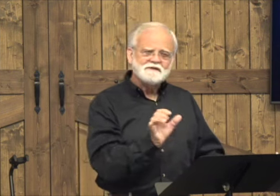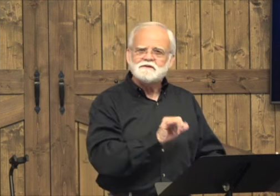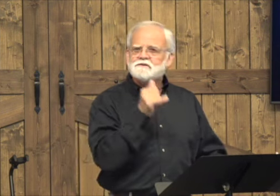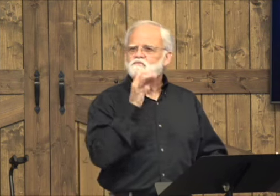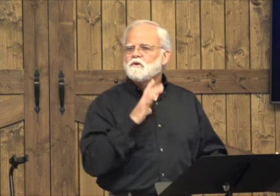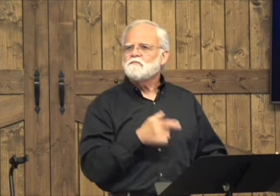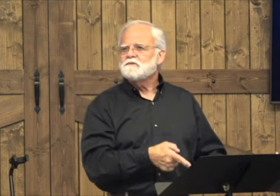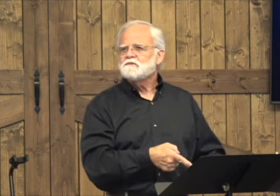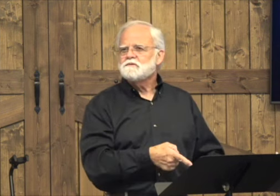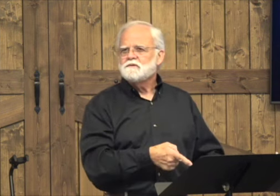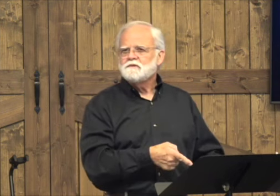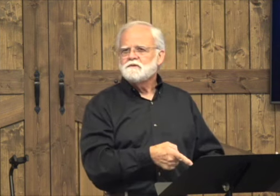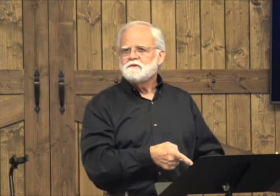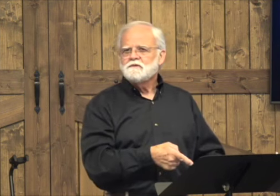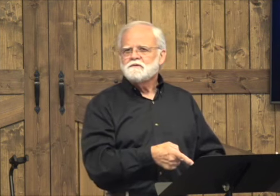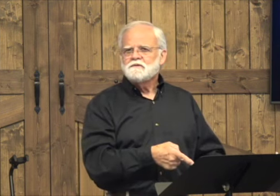But the Bible tells us that He does.